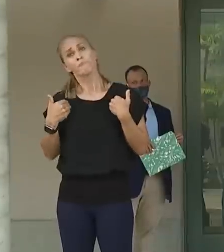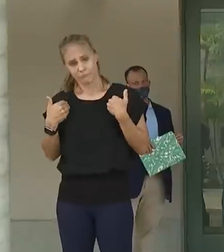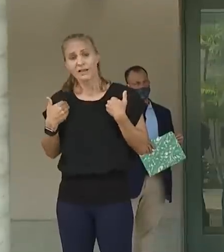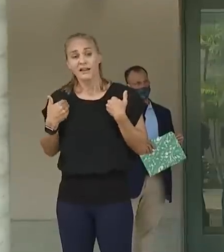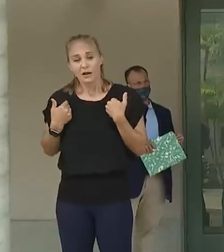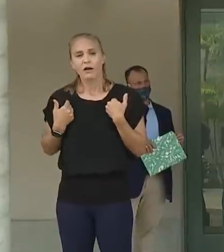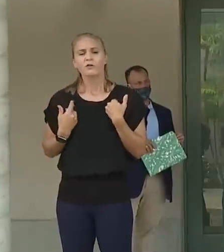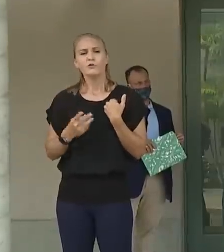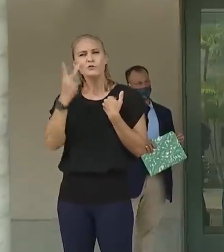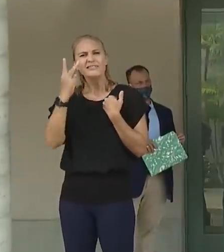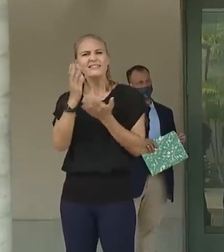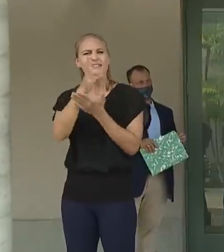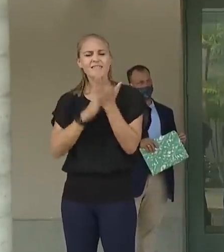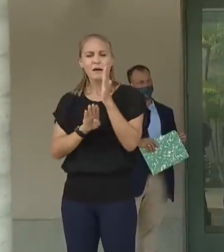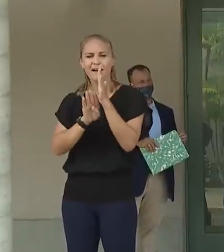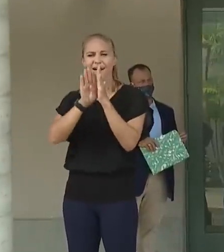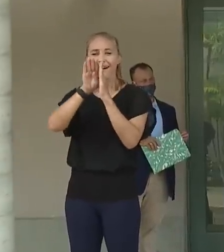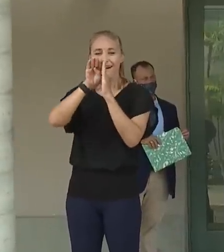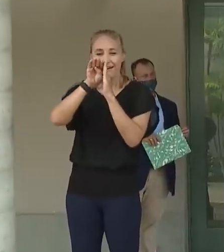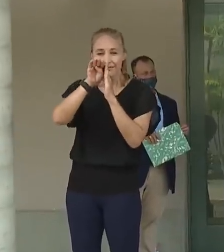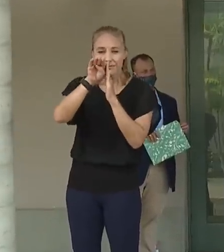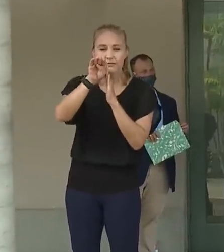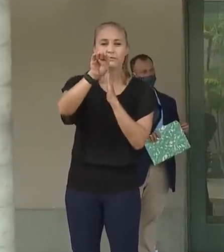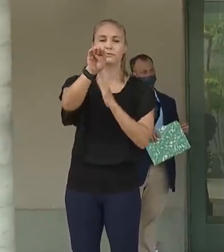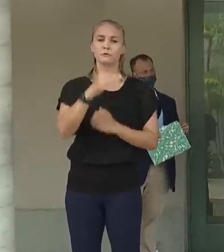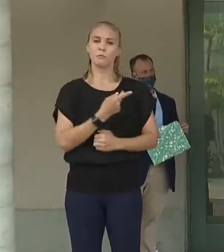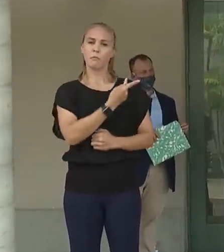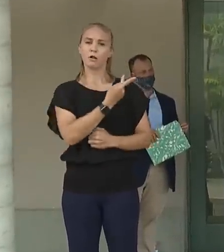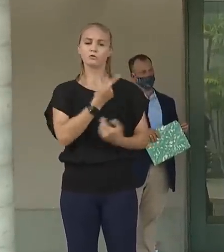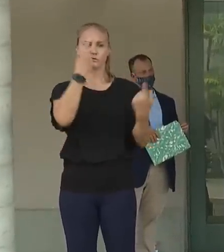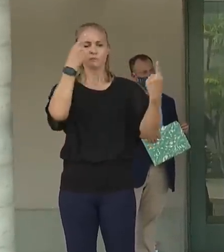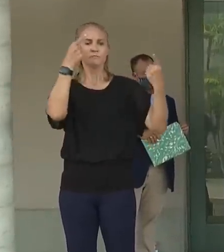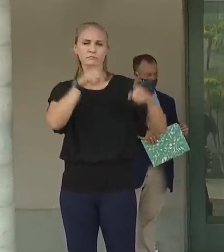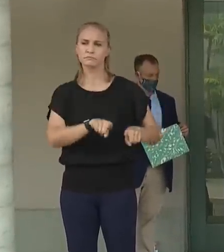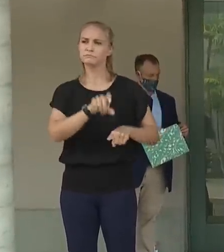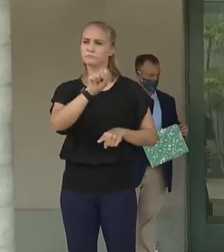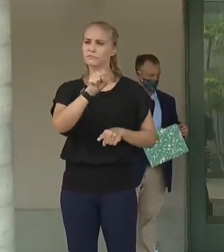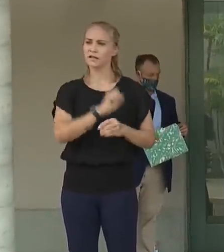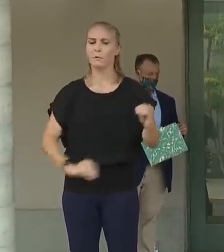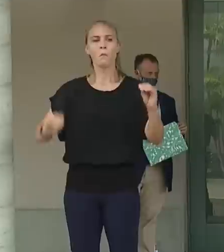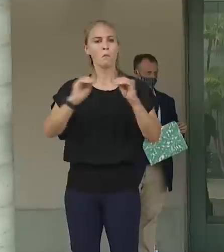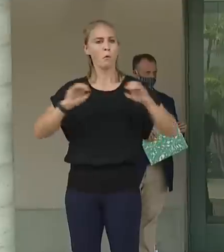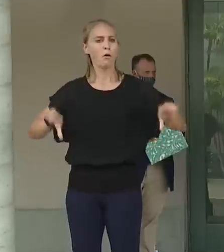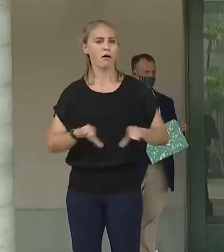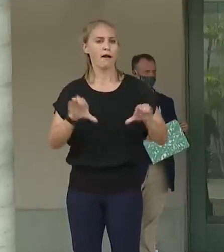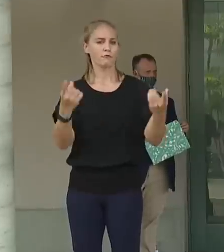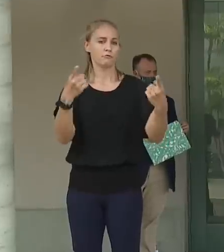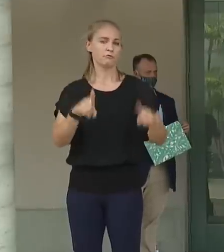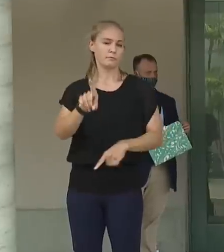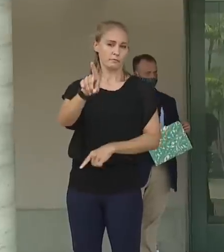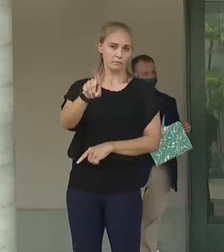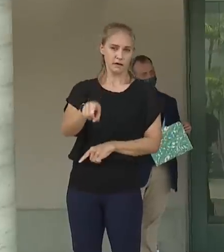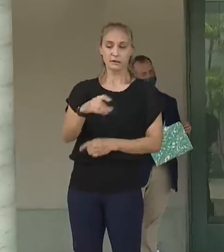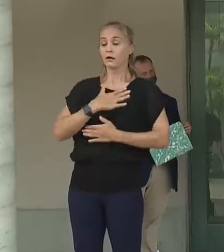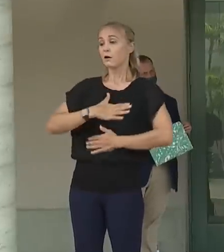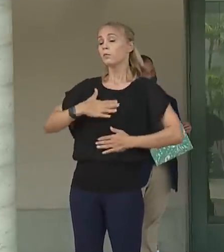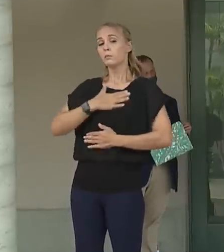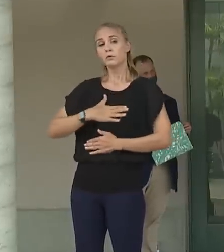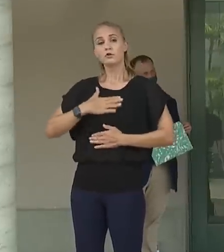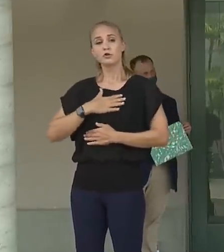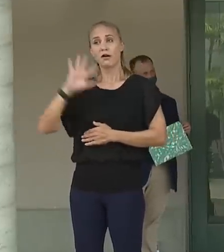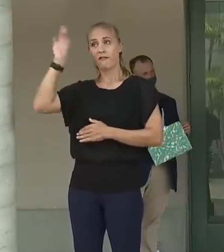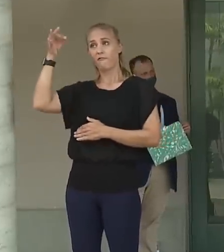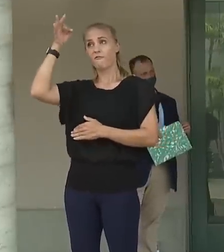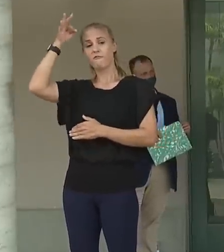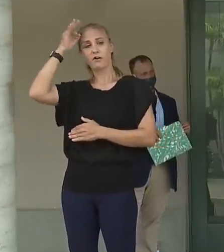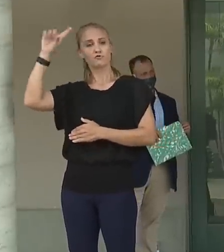flattened the curve a little, but we both agree that we need to do more. We appreciate the federal